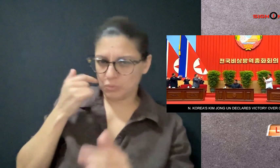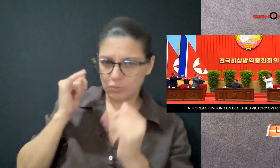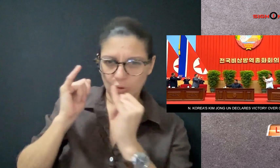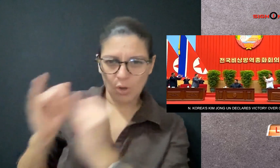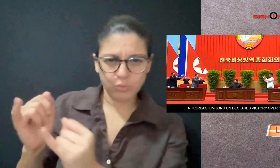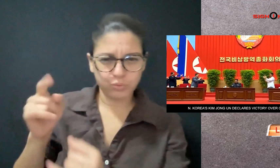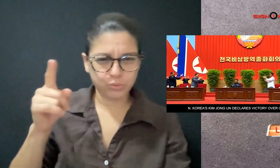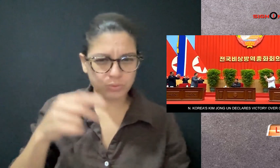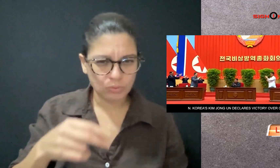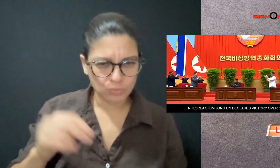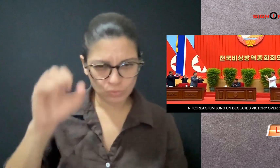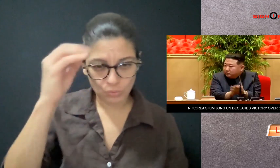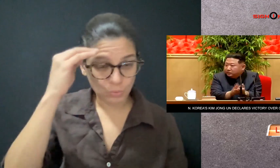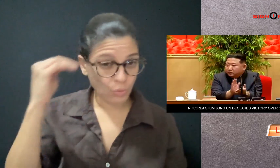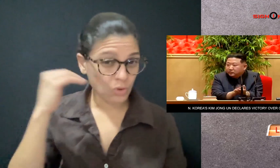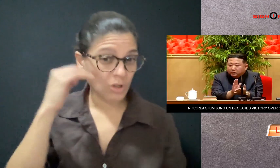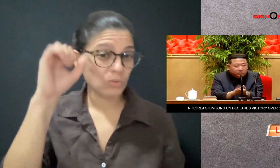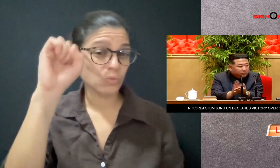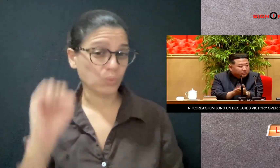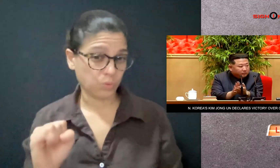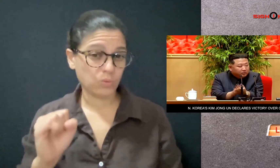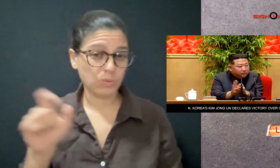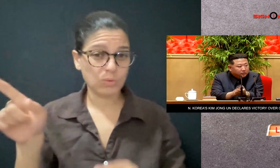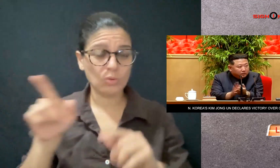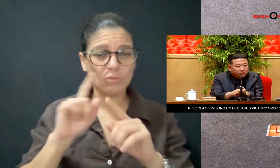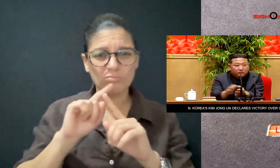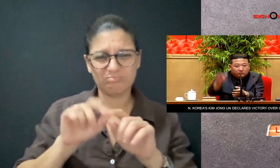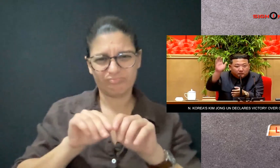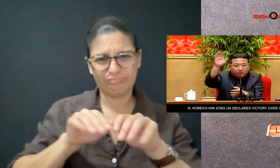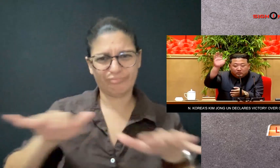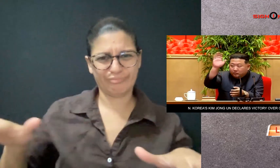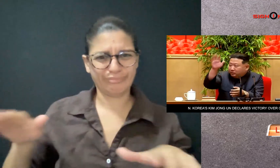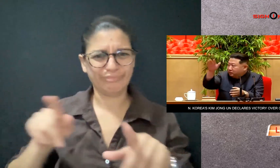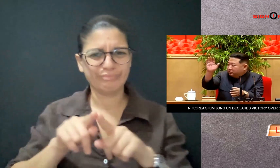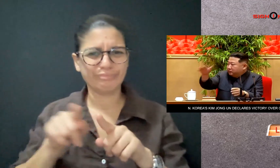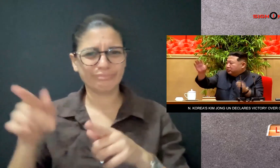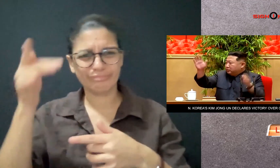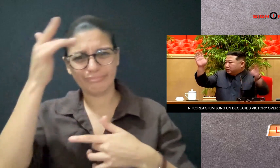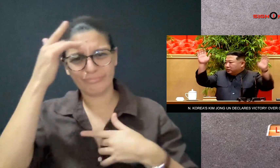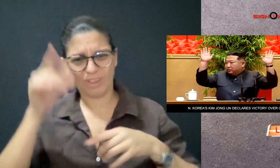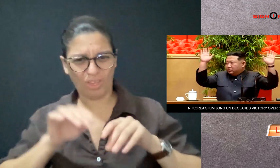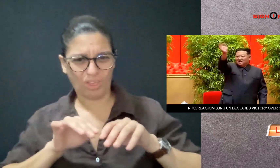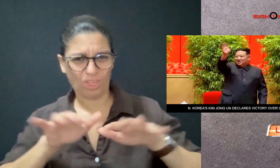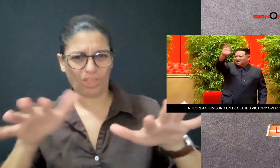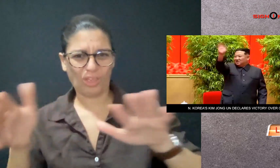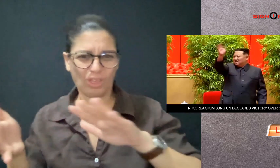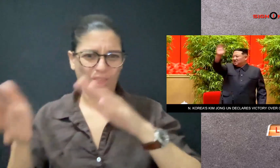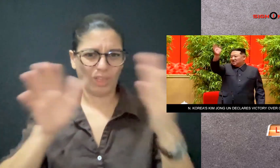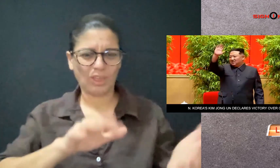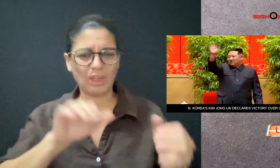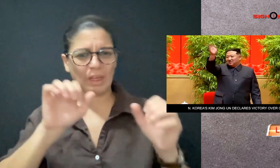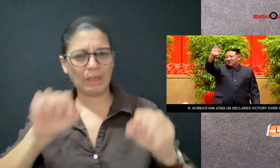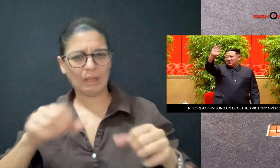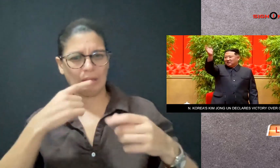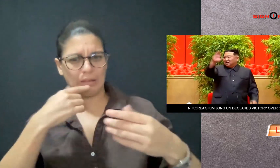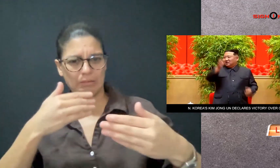She also blamed South Korea for the epidemic and has called for a deadly retaliation